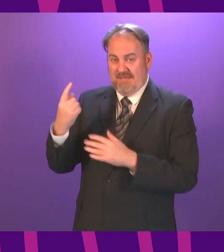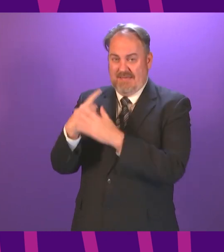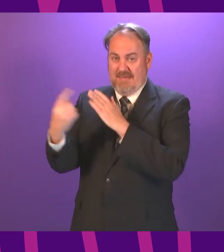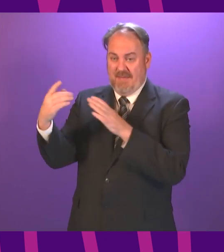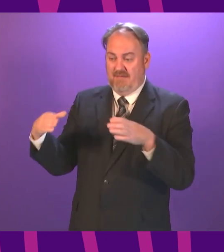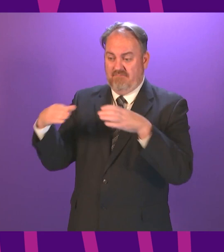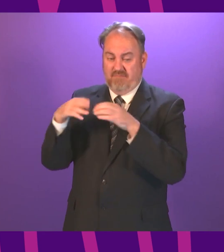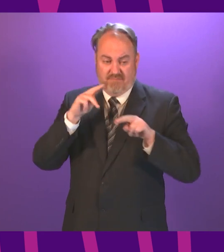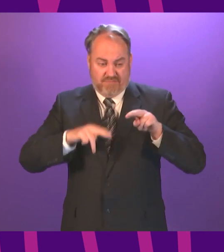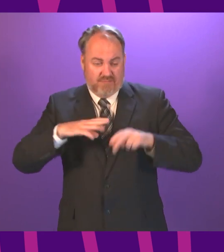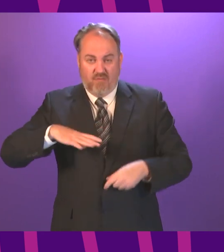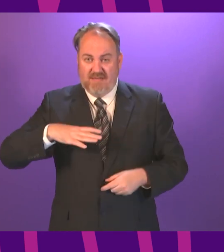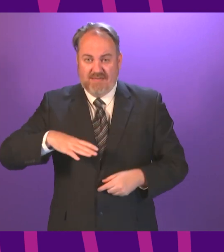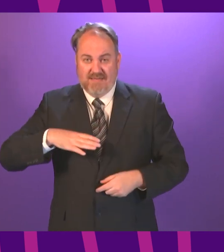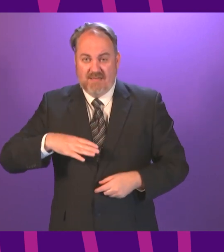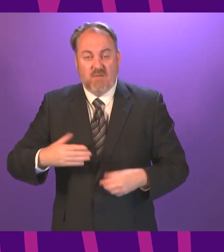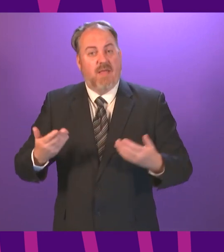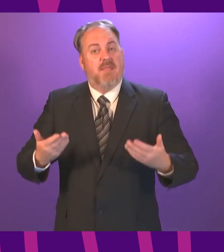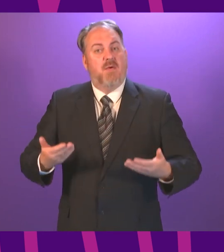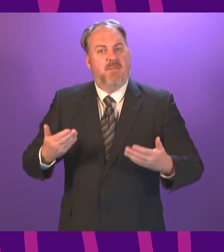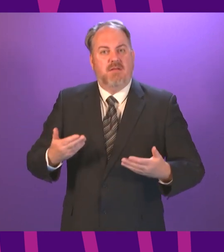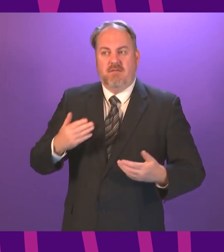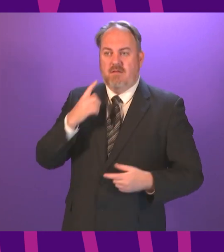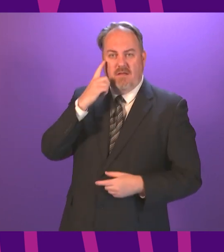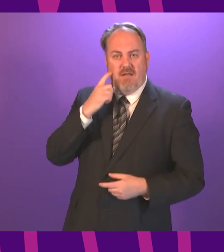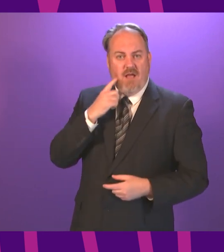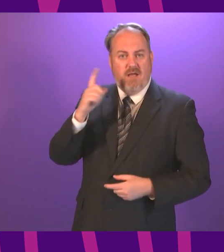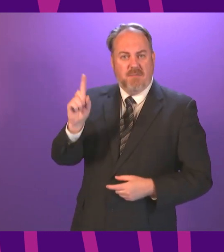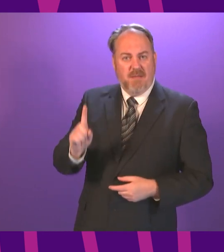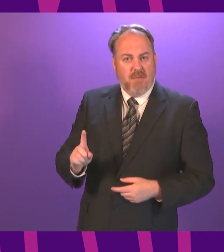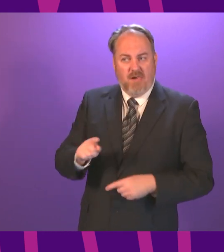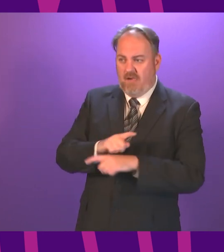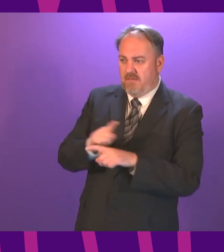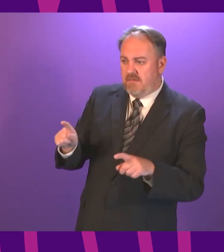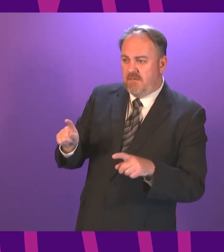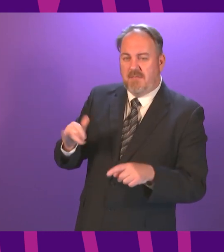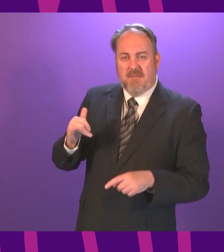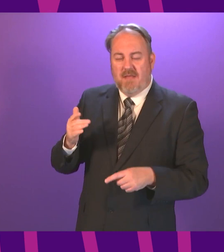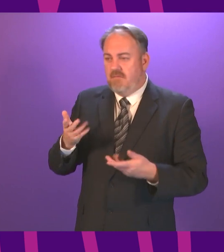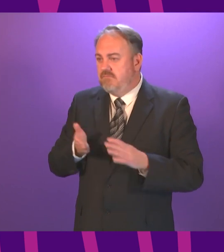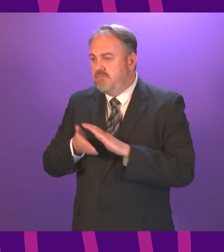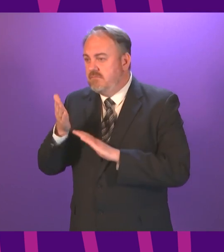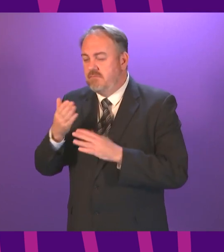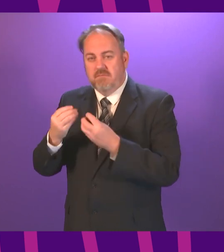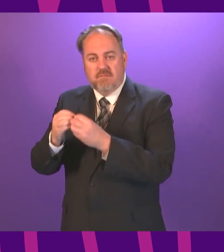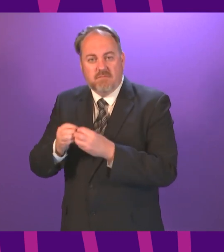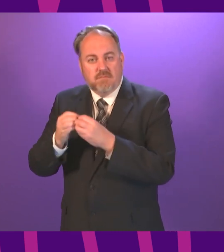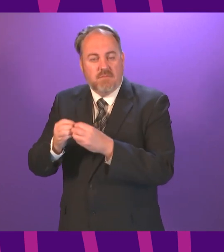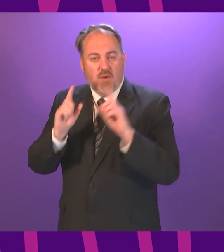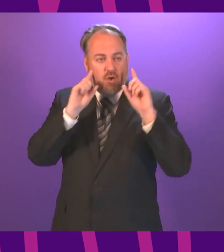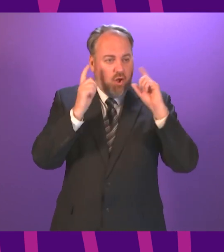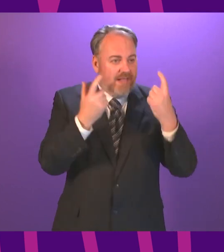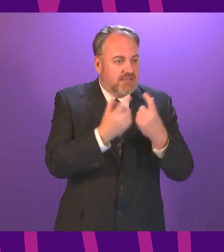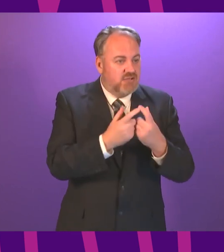single pathway right now that people want to choose, especially young people. So different people, choose different pathways. University isn't right for